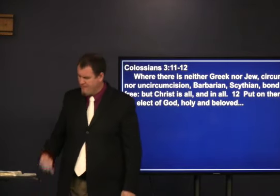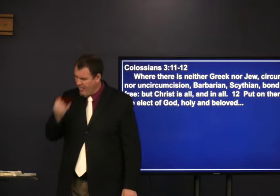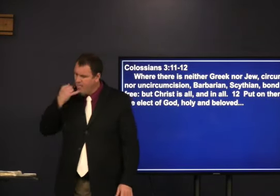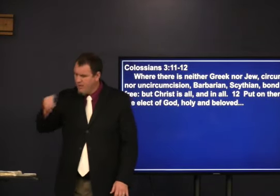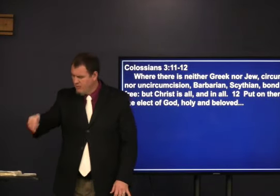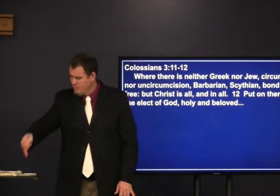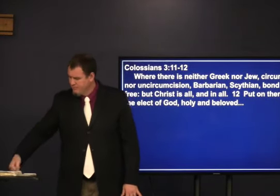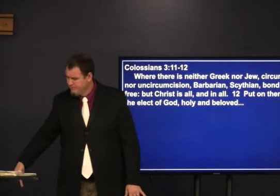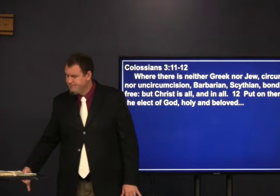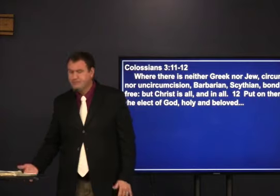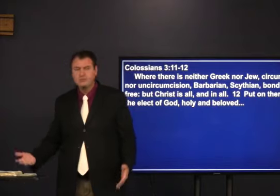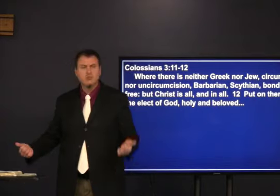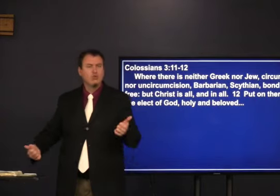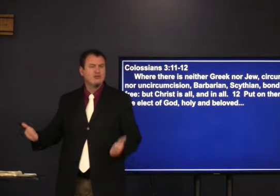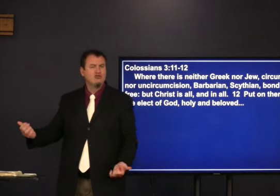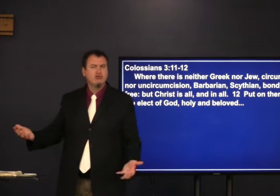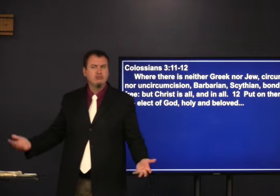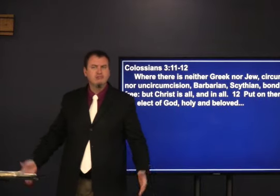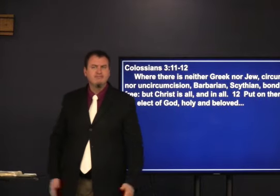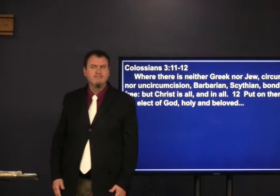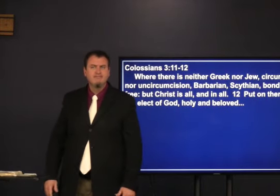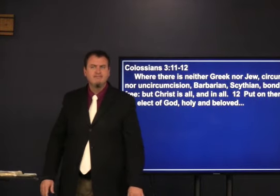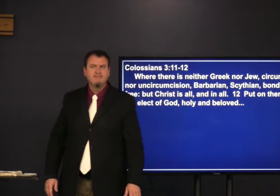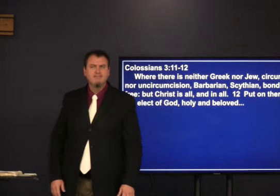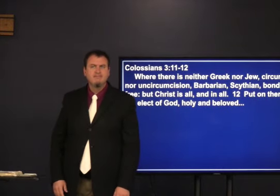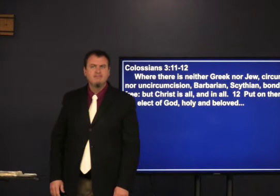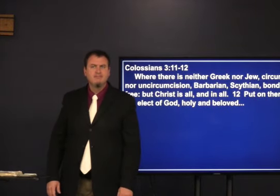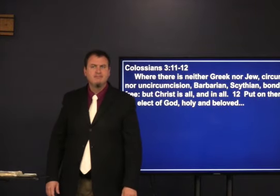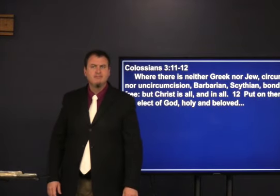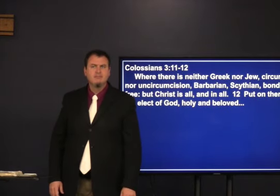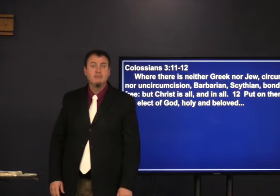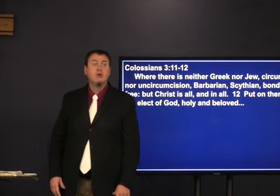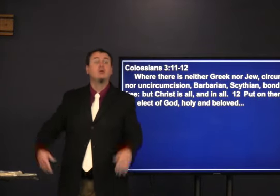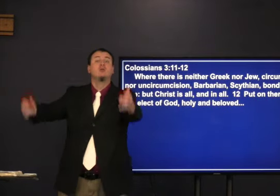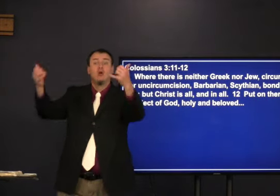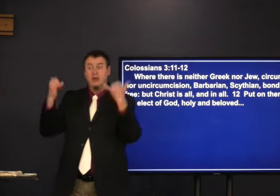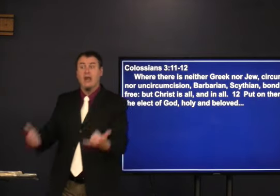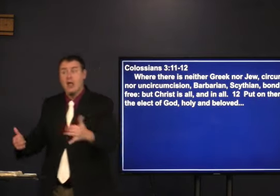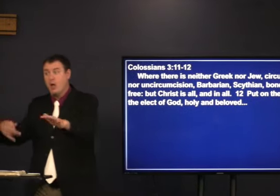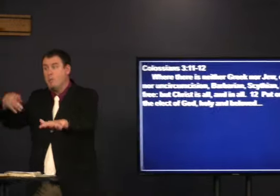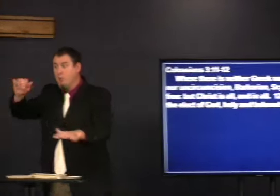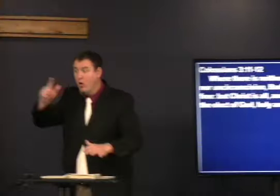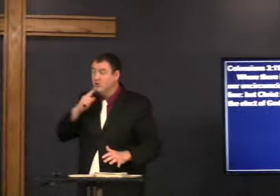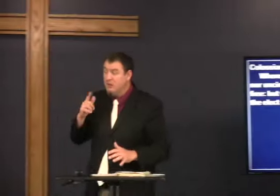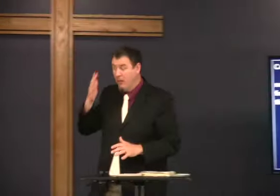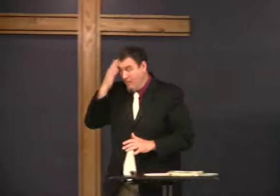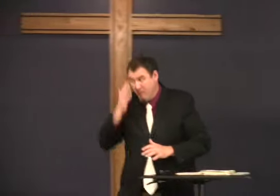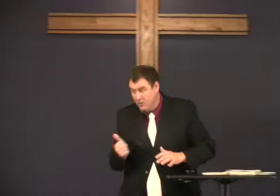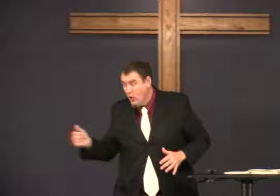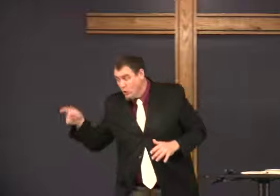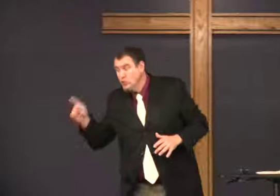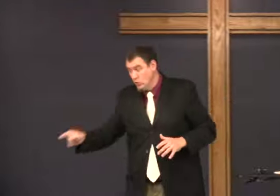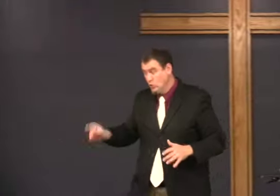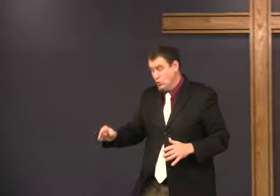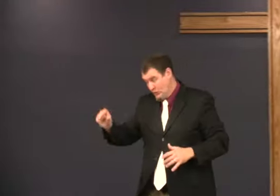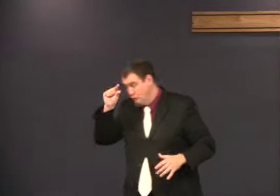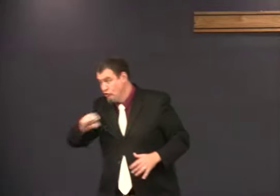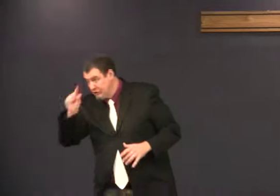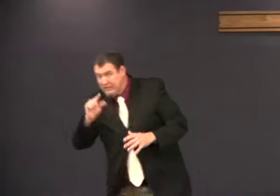It's very simple. Which team are you on? Miners or the other side? Paul says, how do you do that?